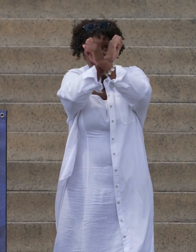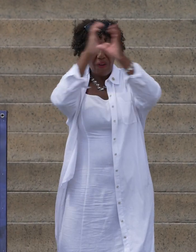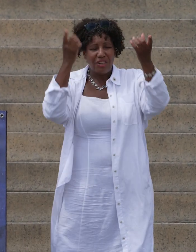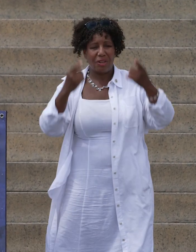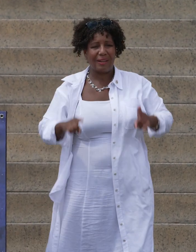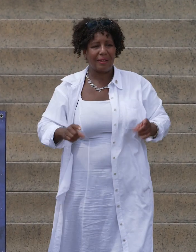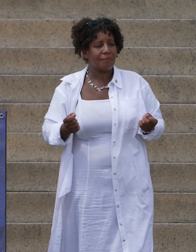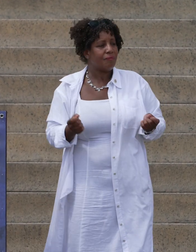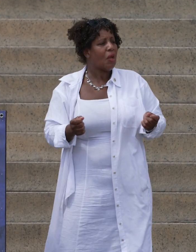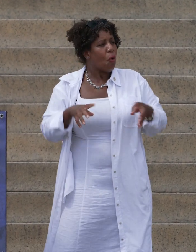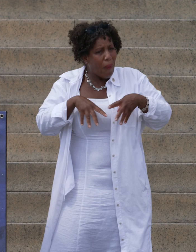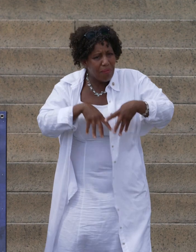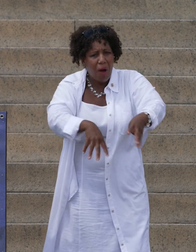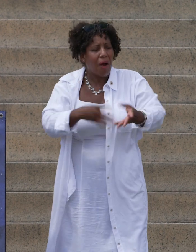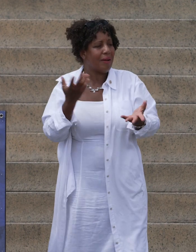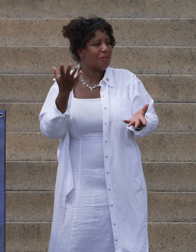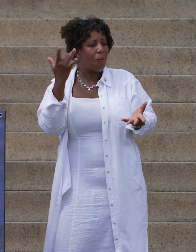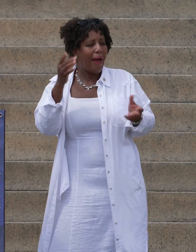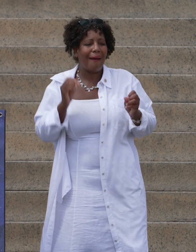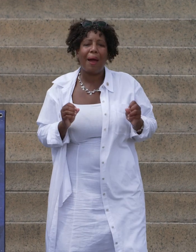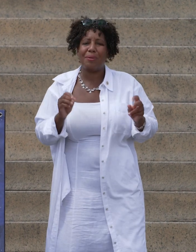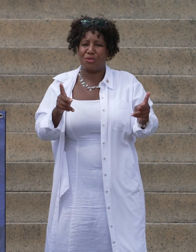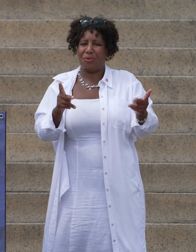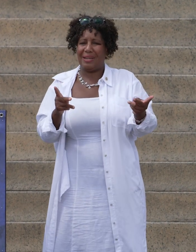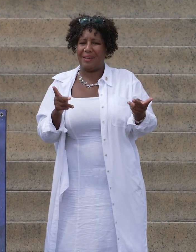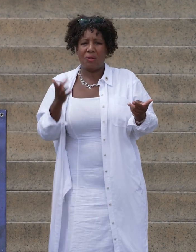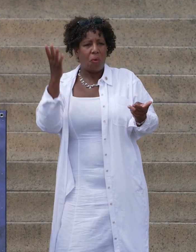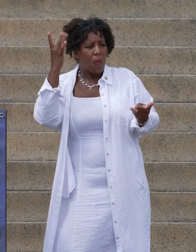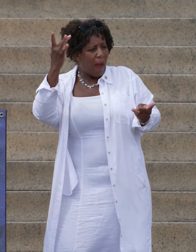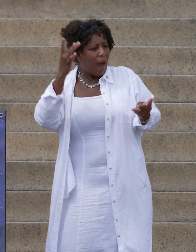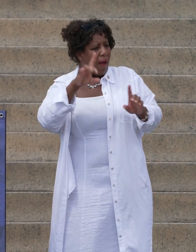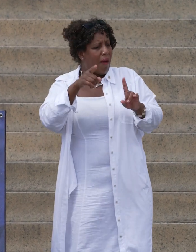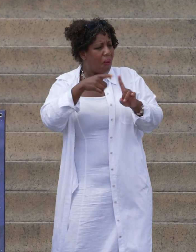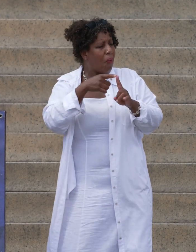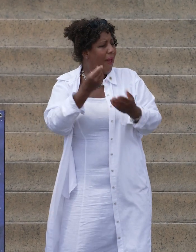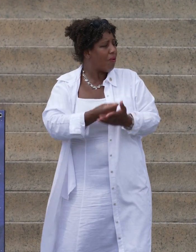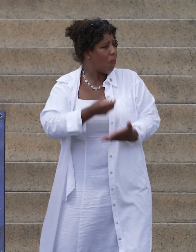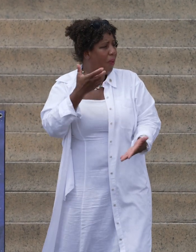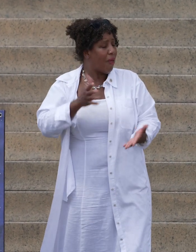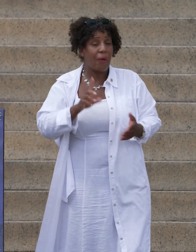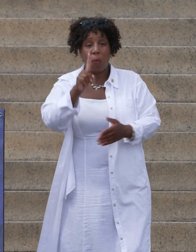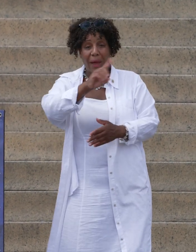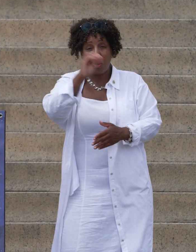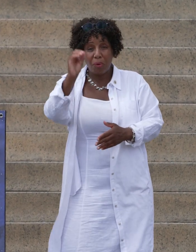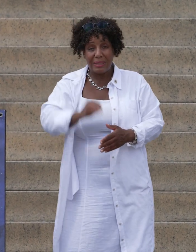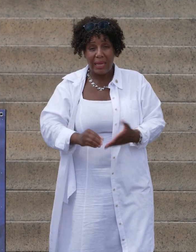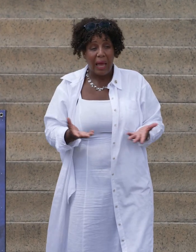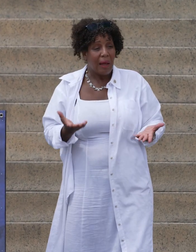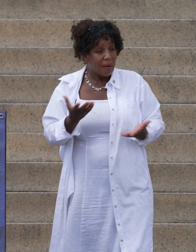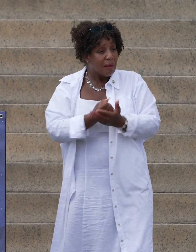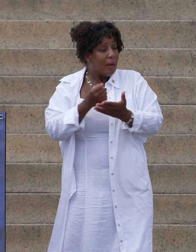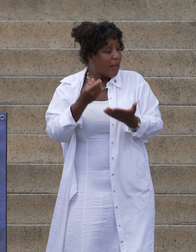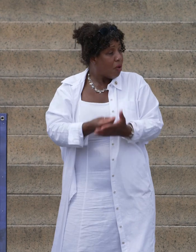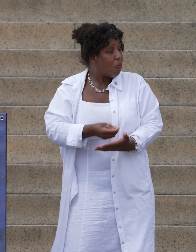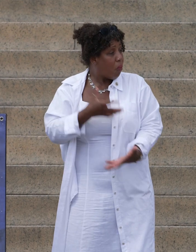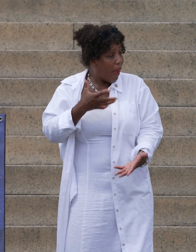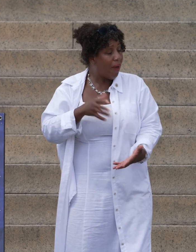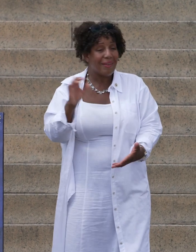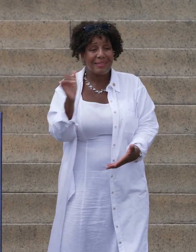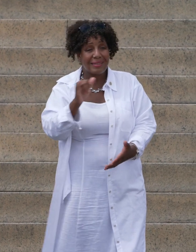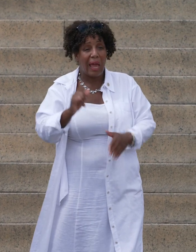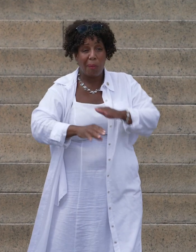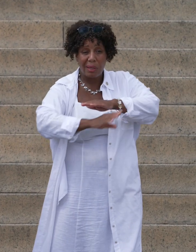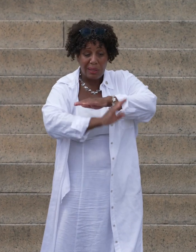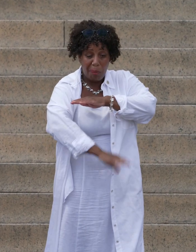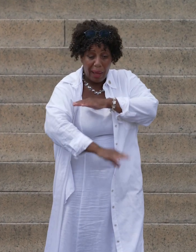We march for opportunity, because when the wealthy 1% has as much wealth as the